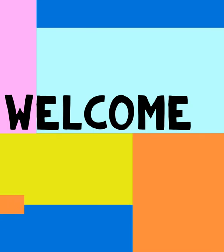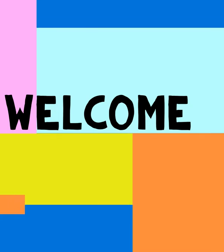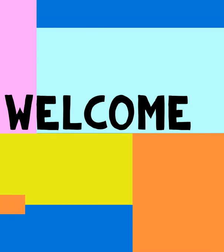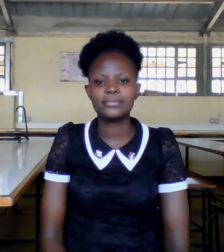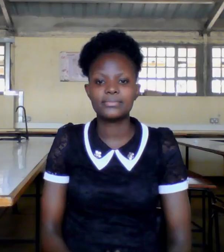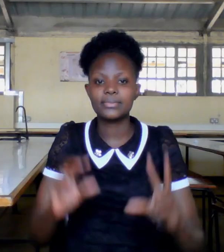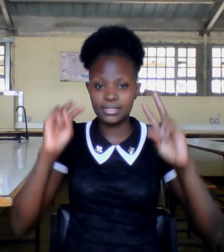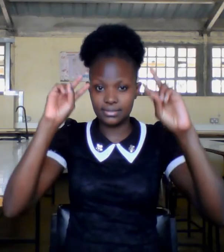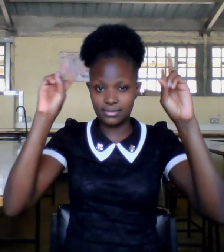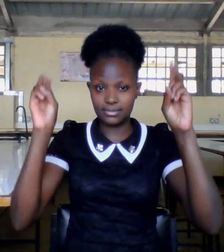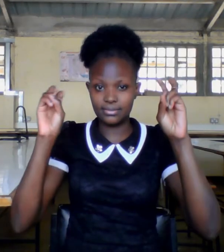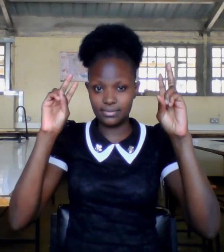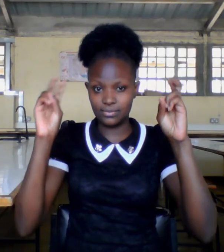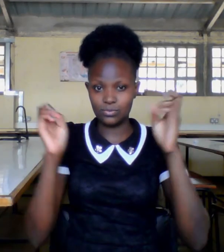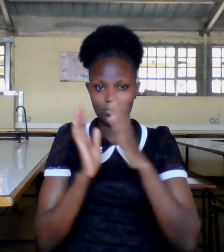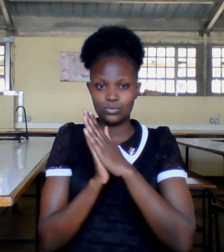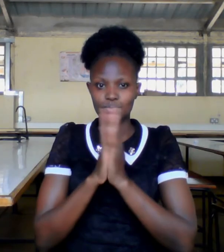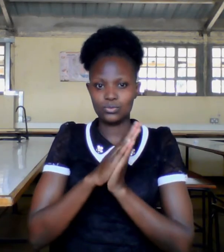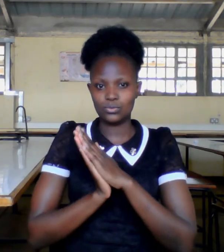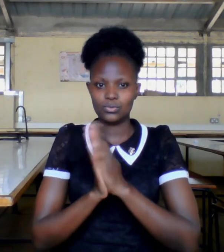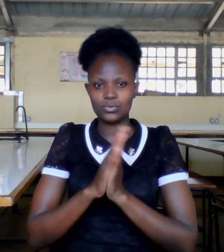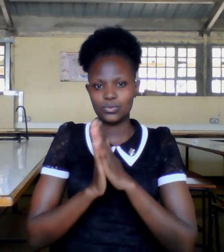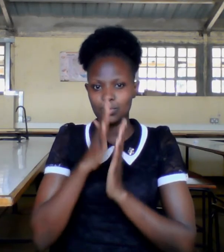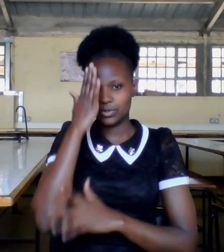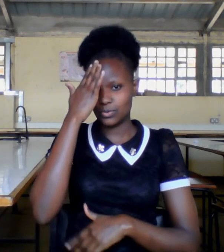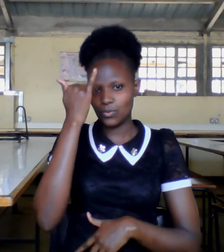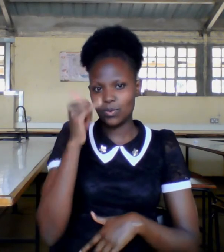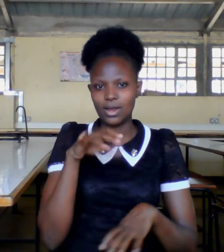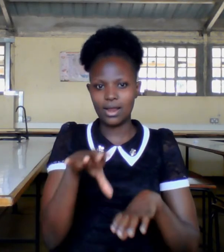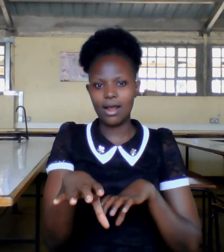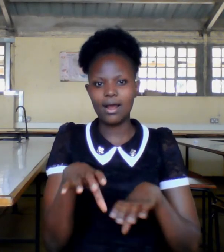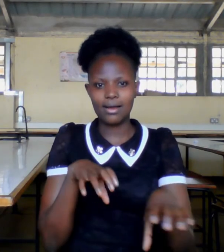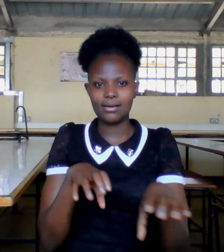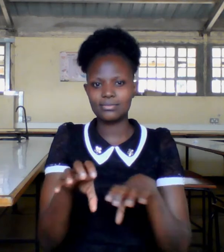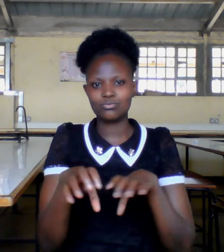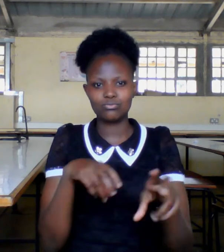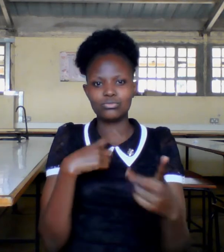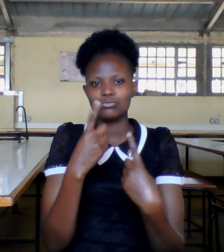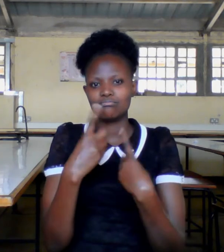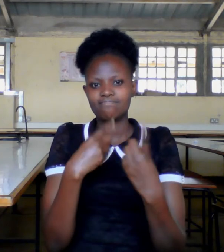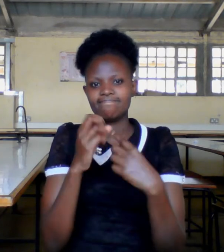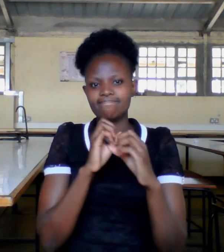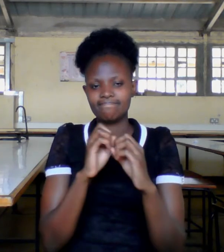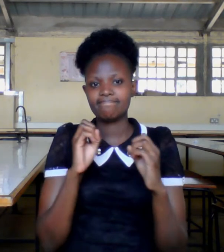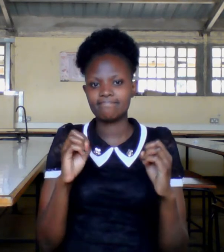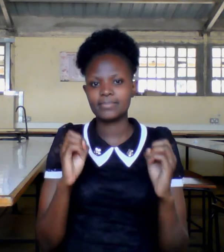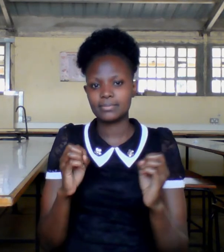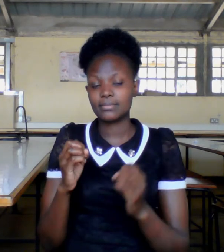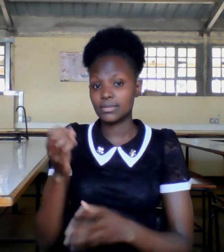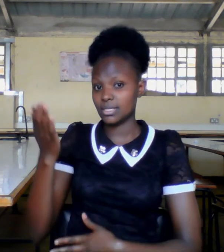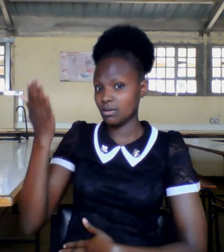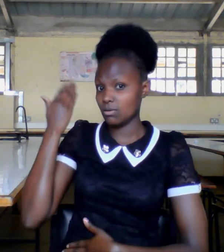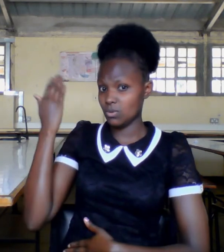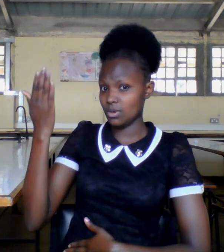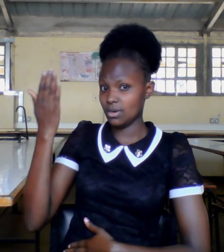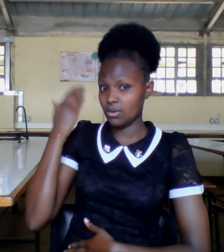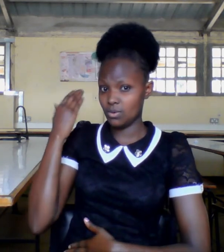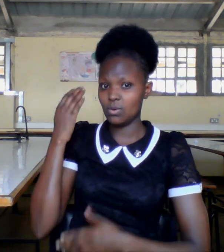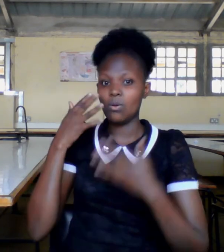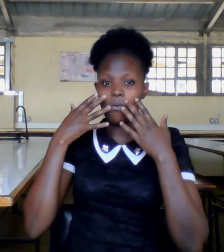This is a great animal stage talk. First of all, our wide animal stage talk is a